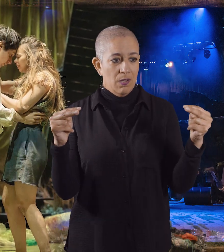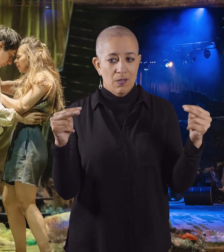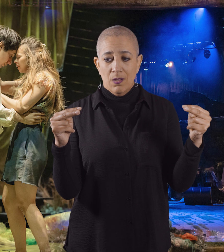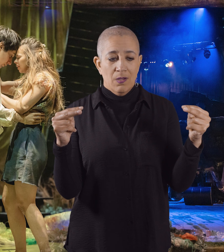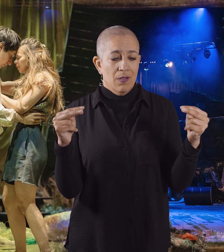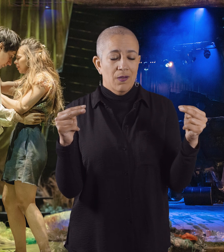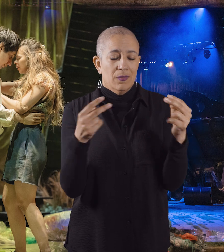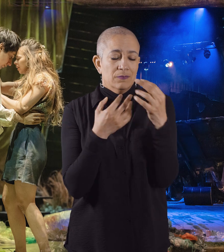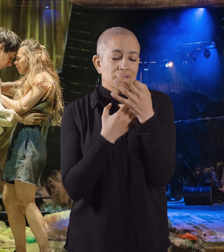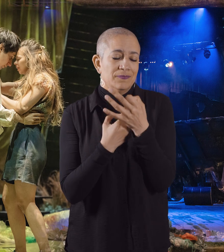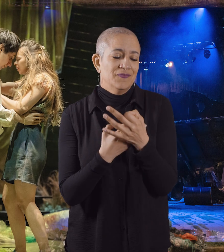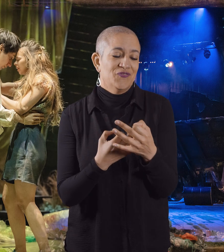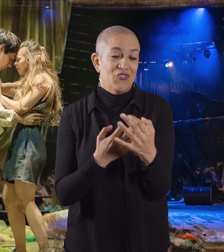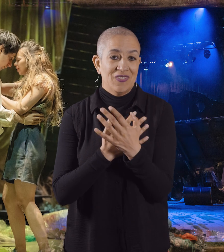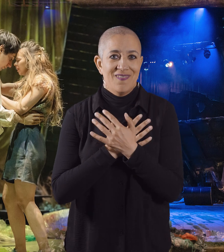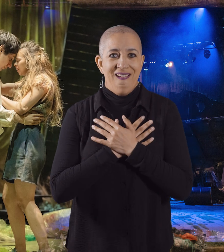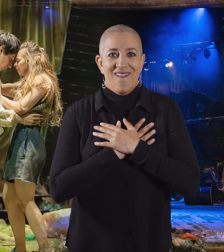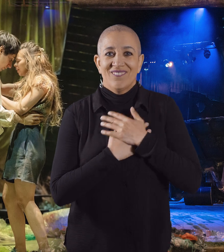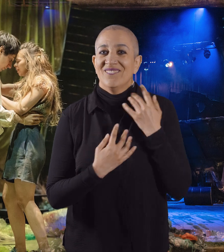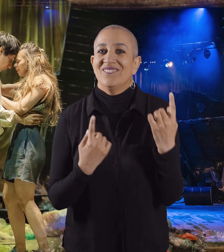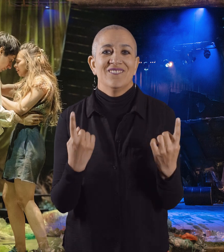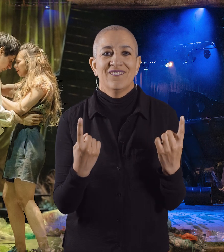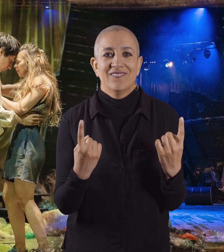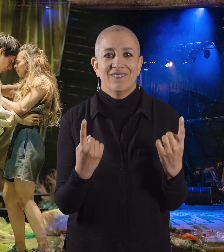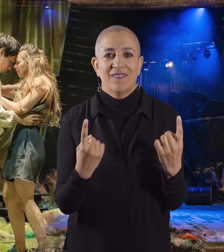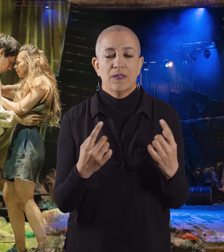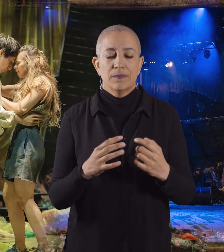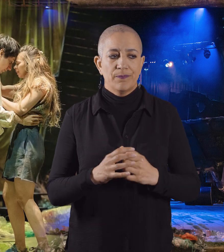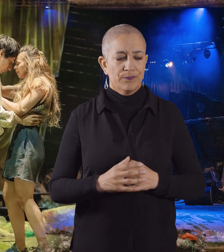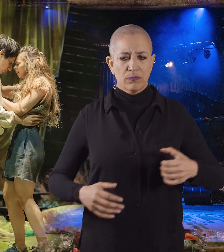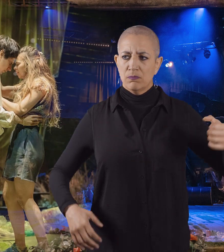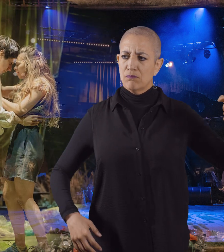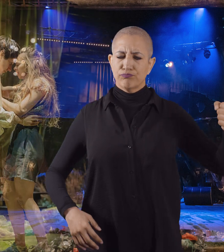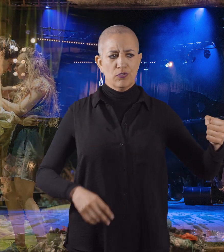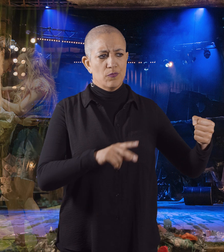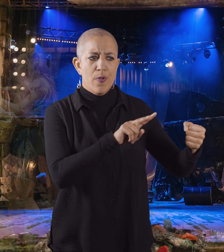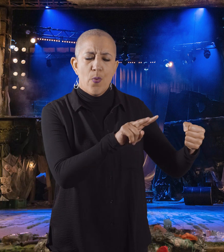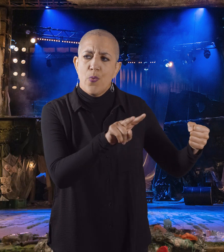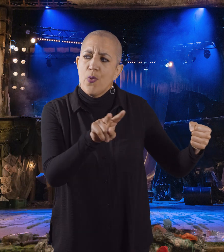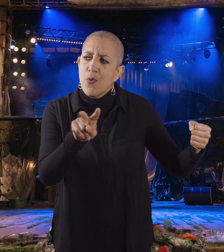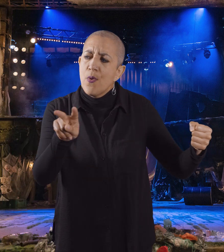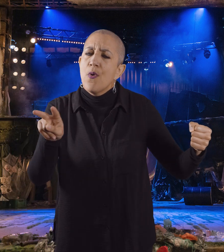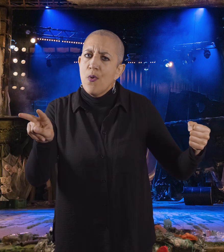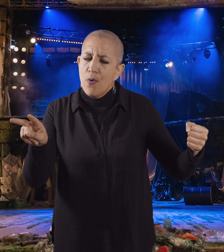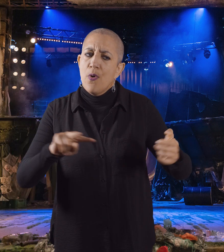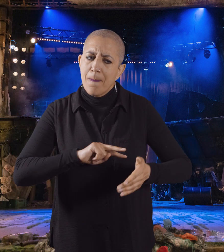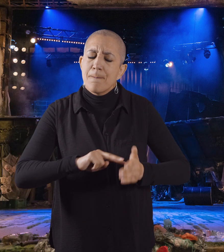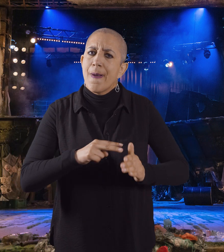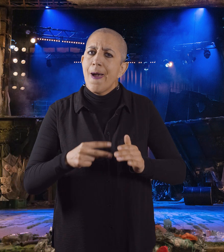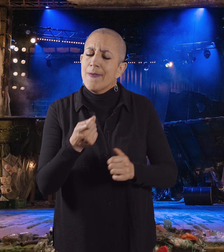Prospero's plan is now almost complete, and she promises Miranda that when everything is finished, she'll give